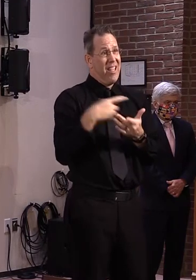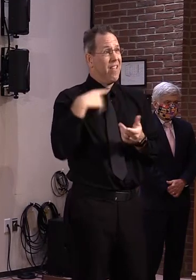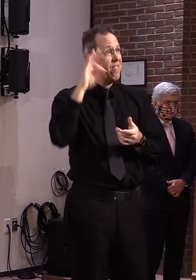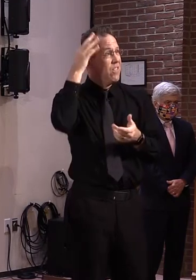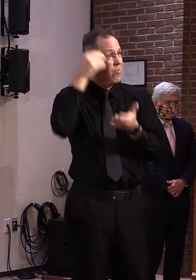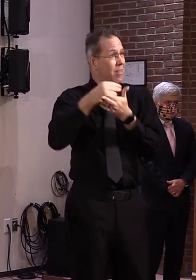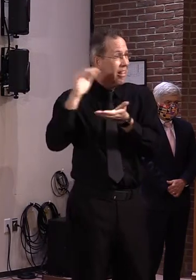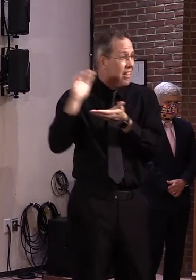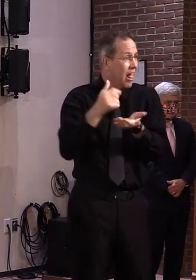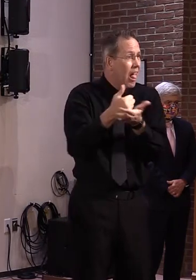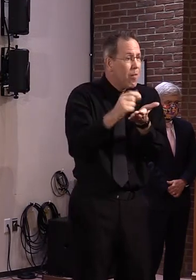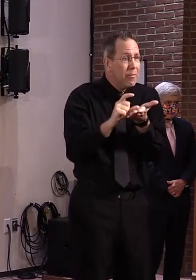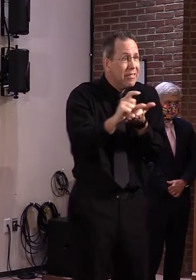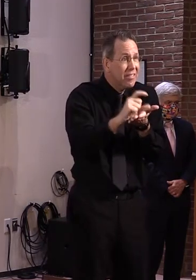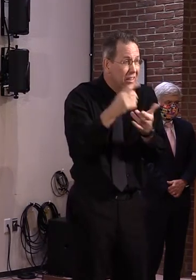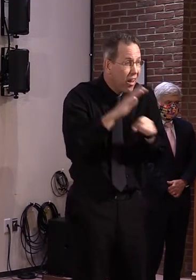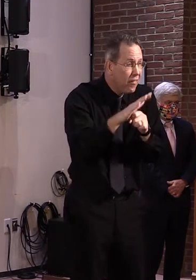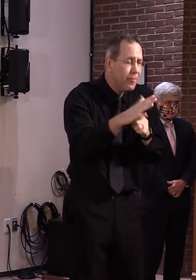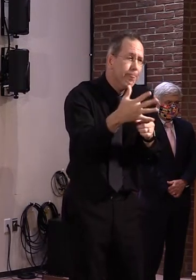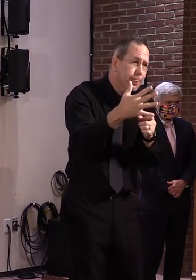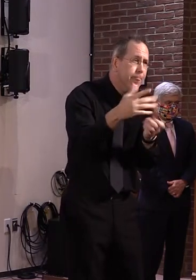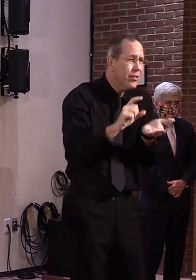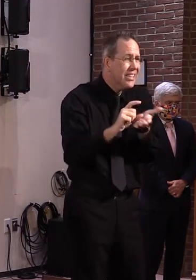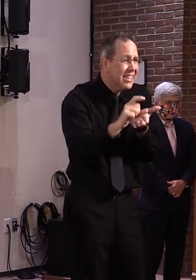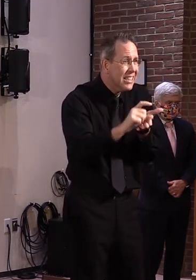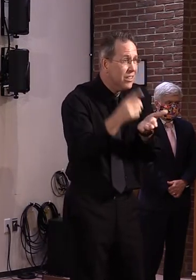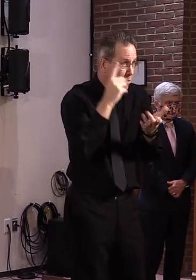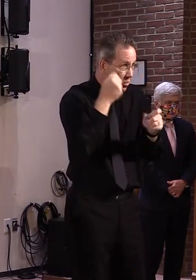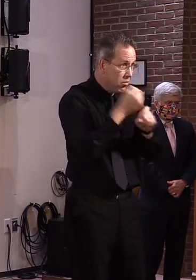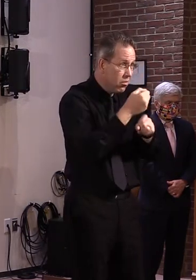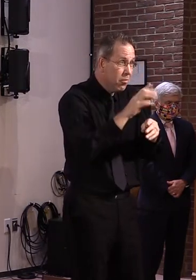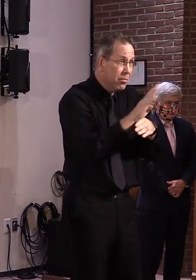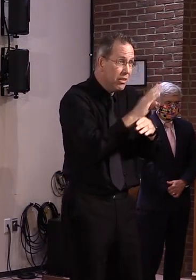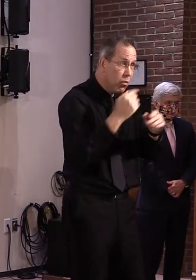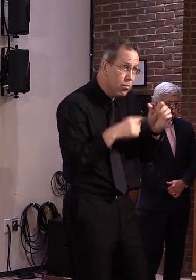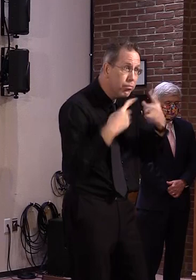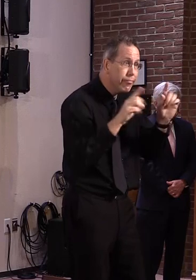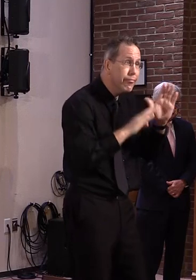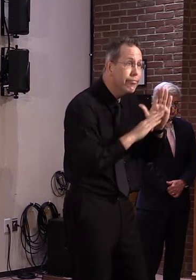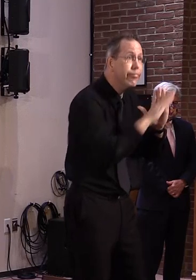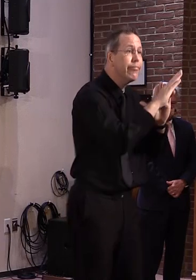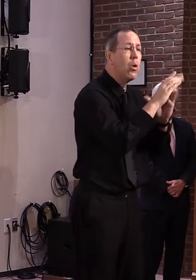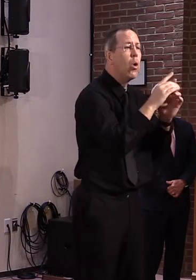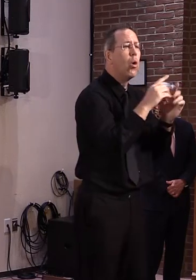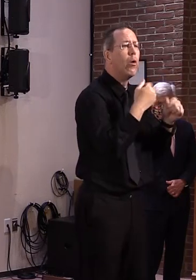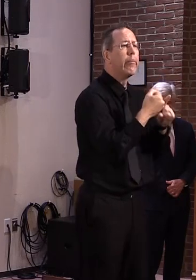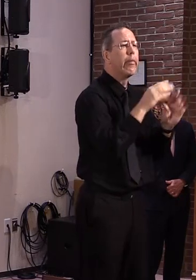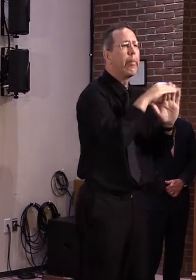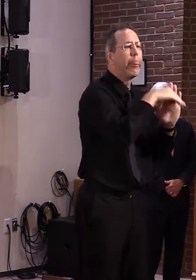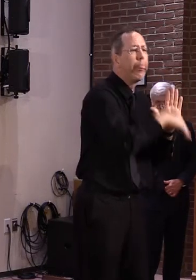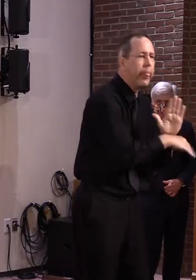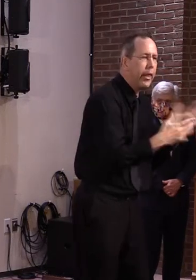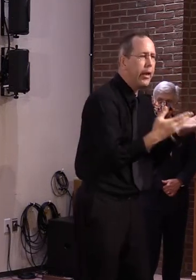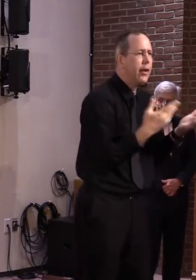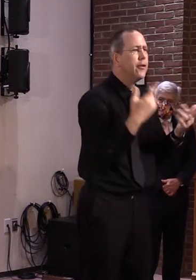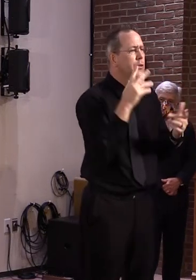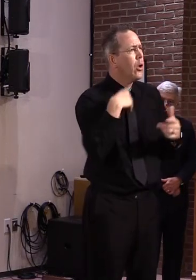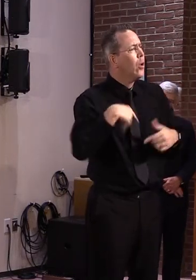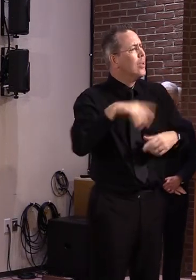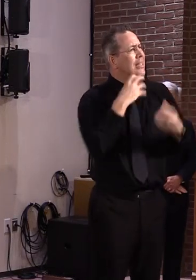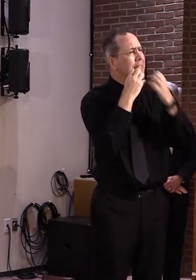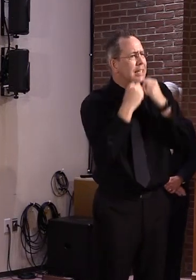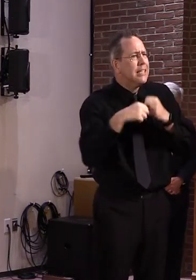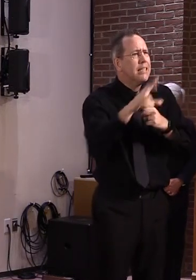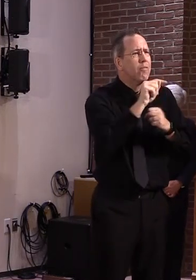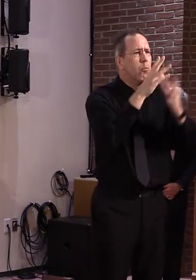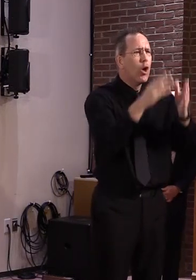we've seen the strength of Vermonters and what a powerful impact we have when we stick together. Please note that my team